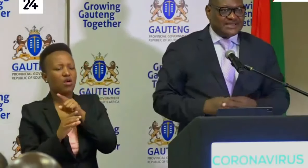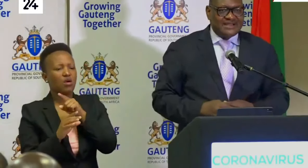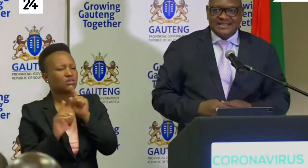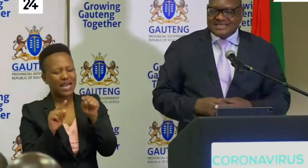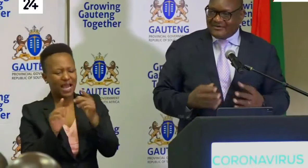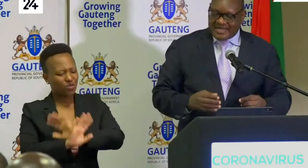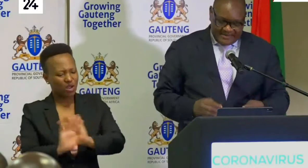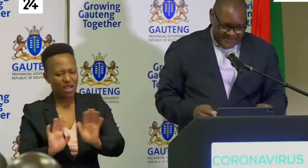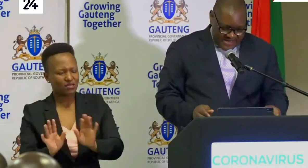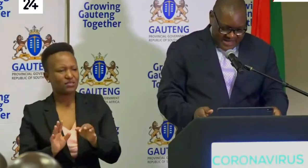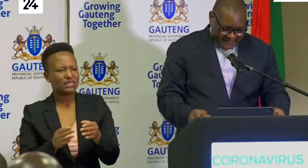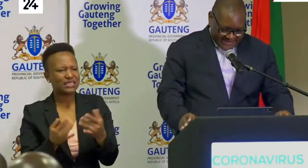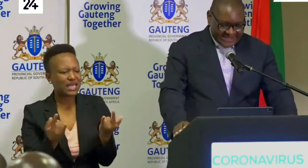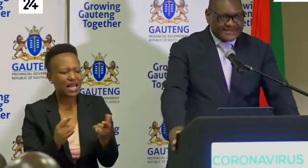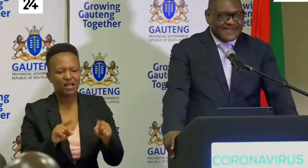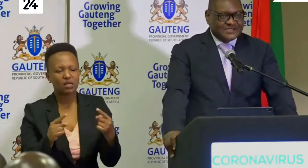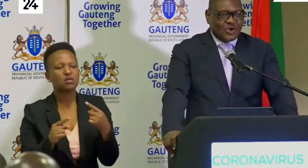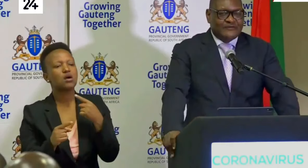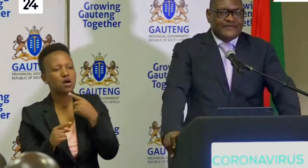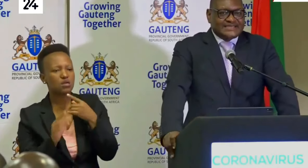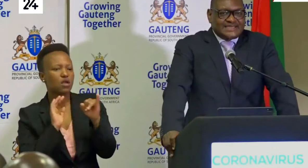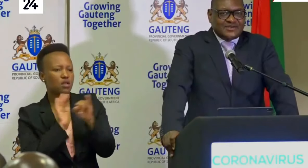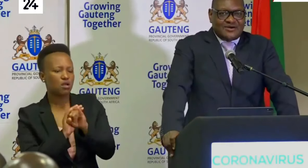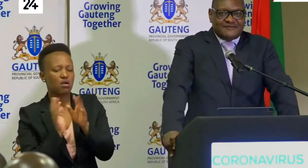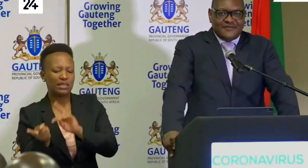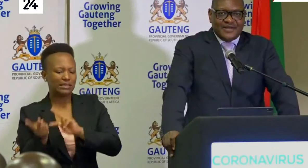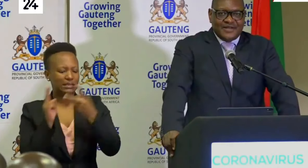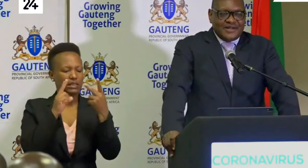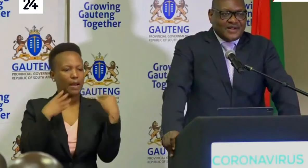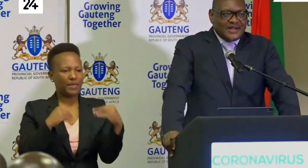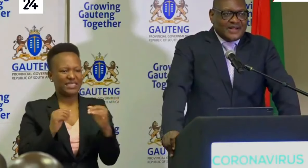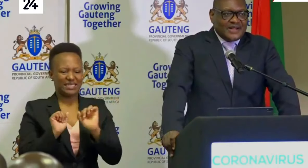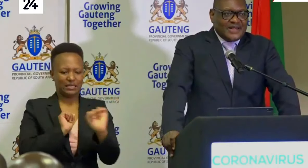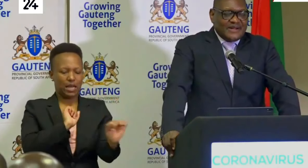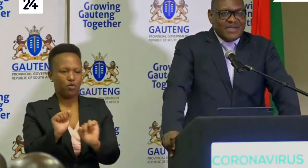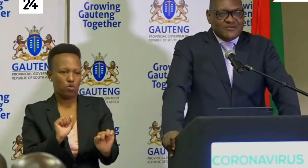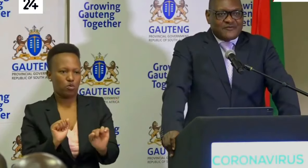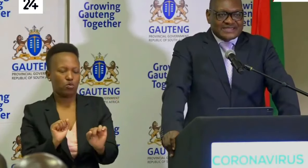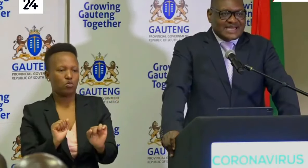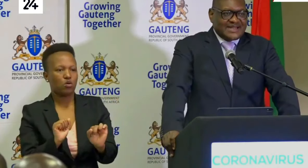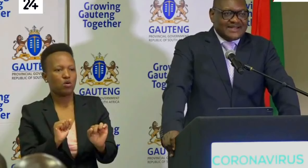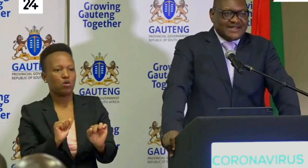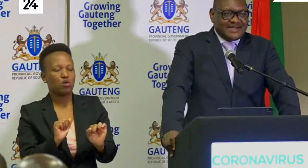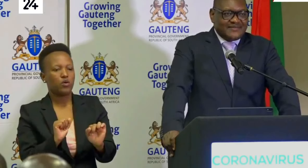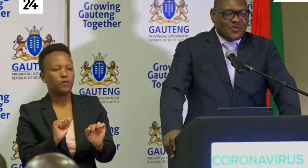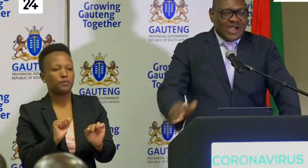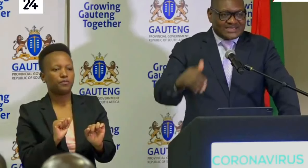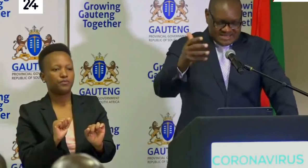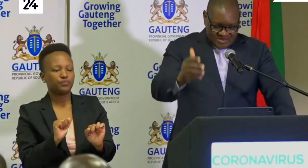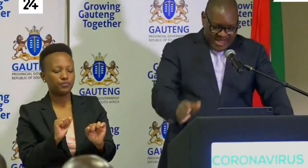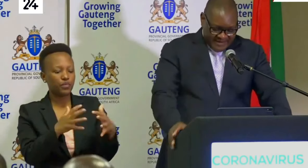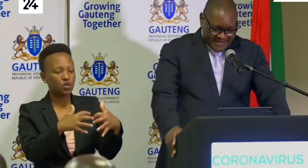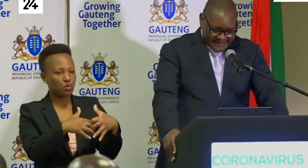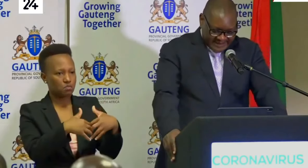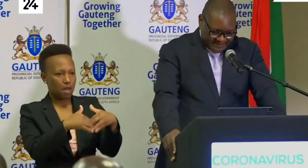that. Some of them have identified conversion of manufacturing what